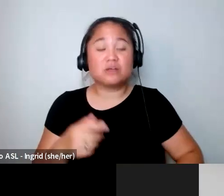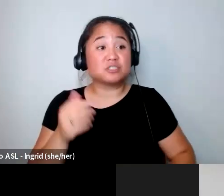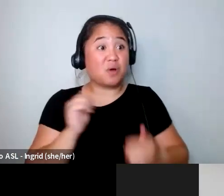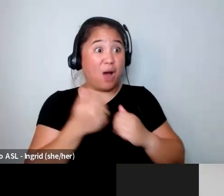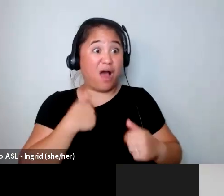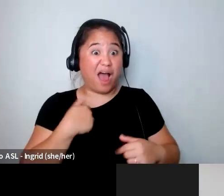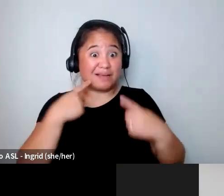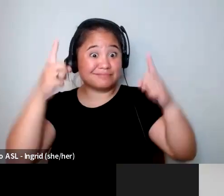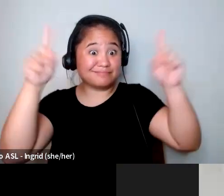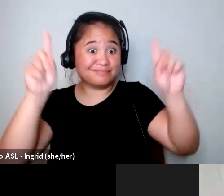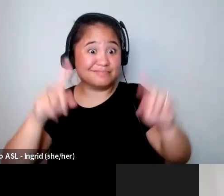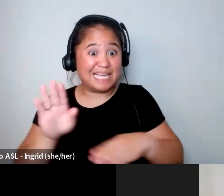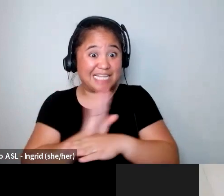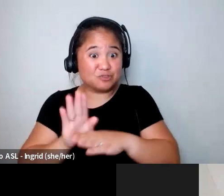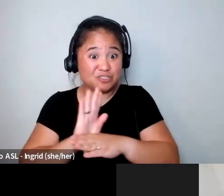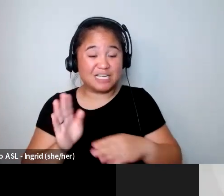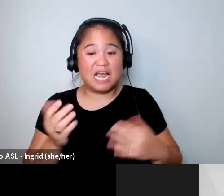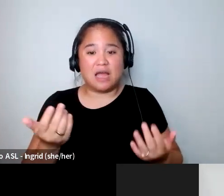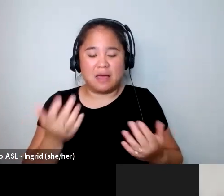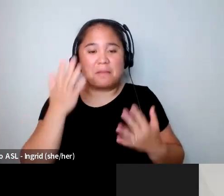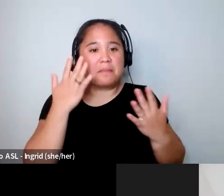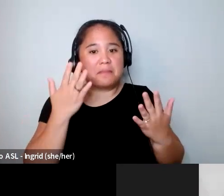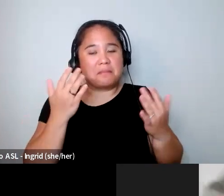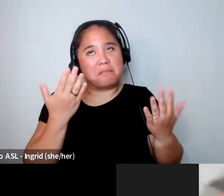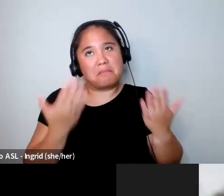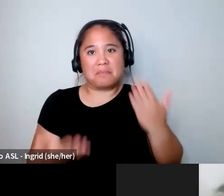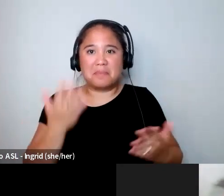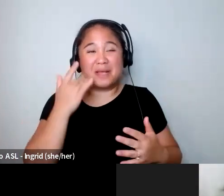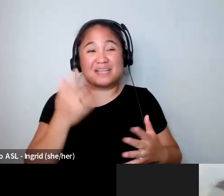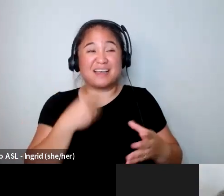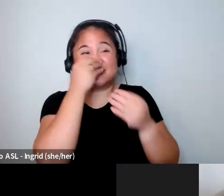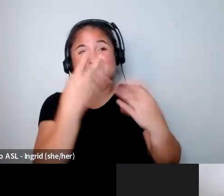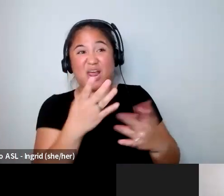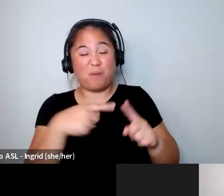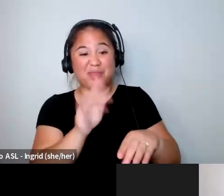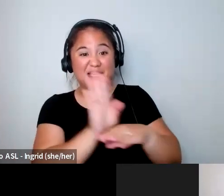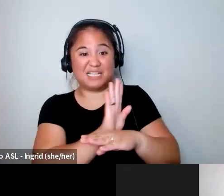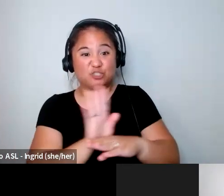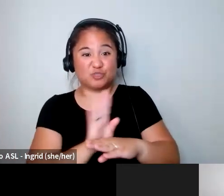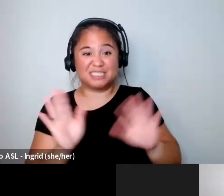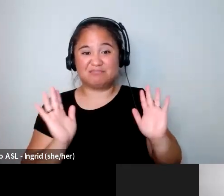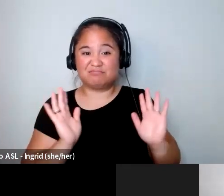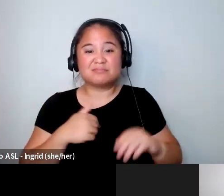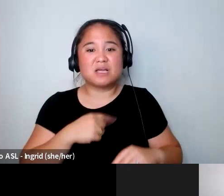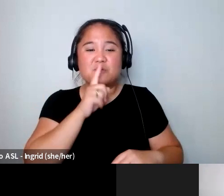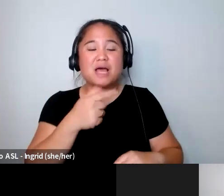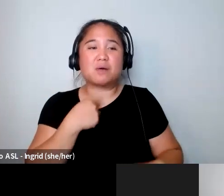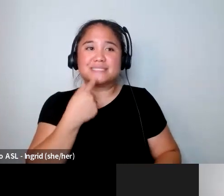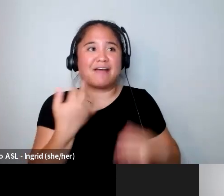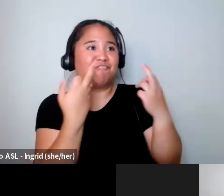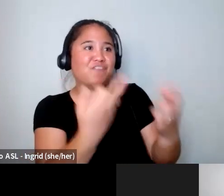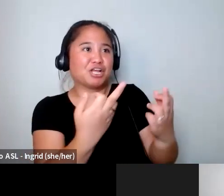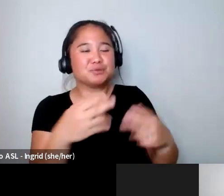was possibly because i didn't really care about the industry like i was really more saying fuck you to the